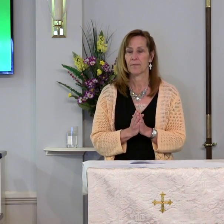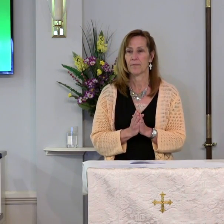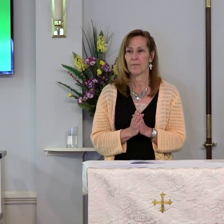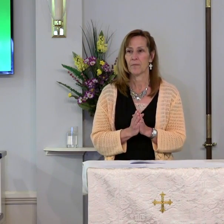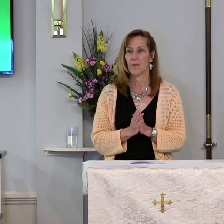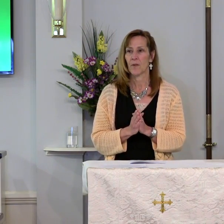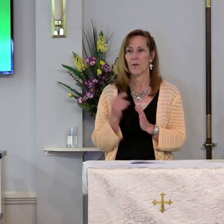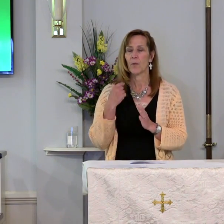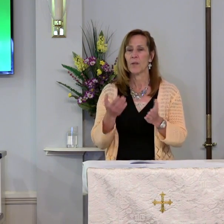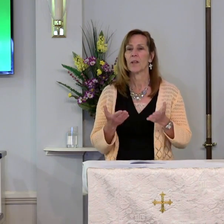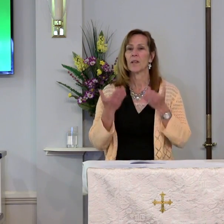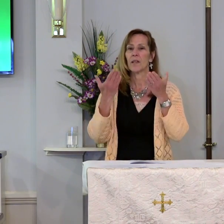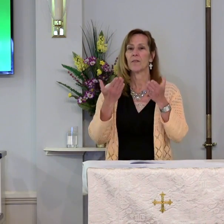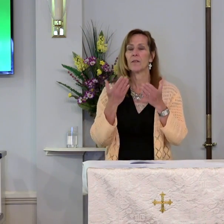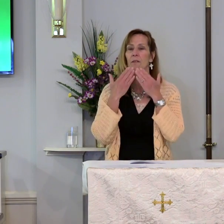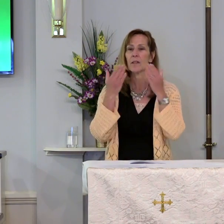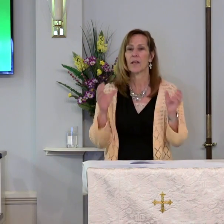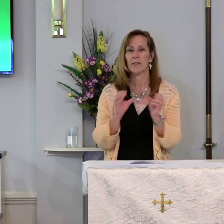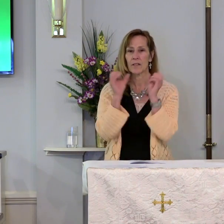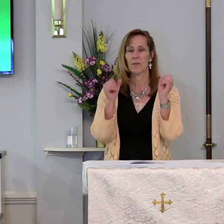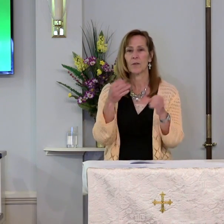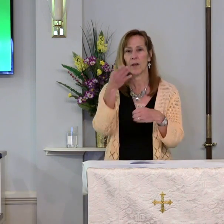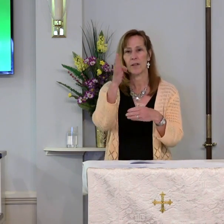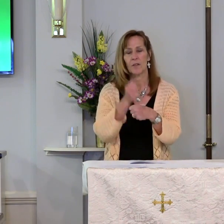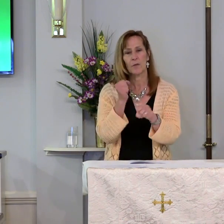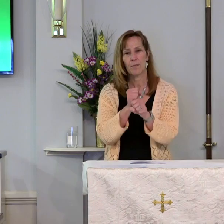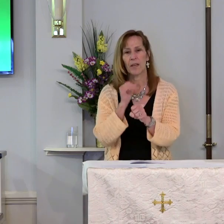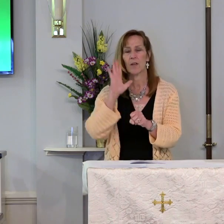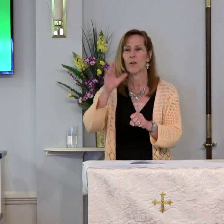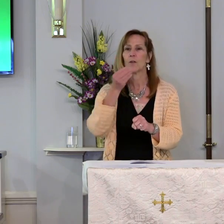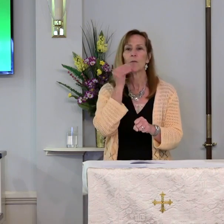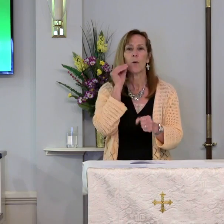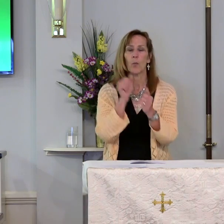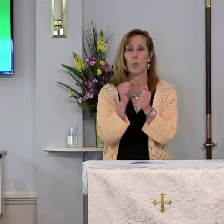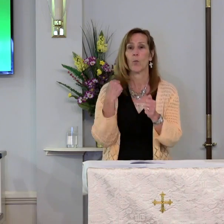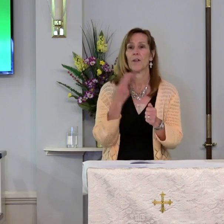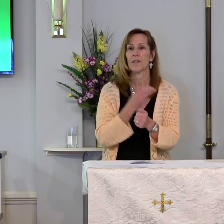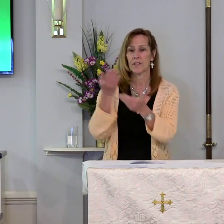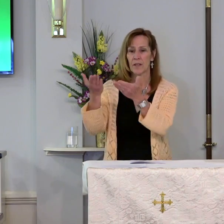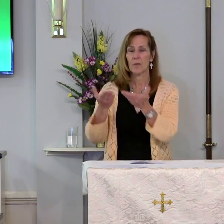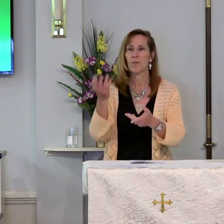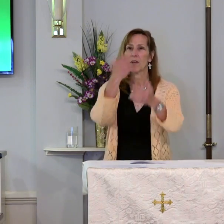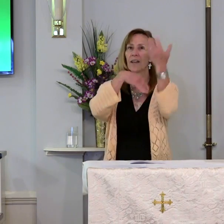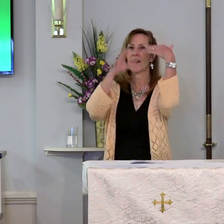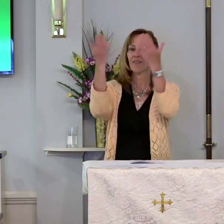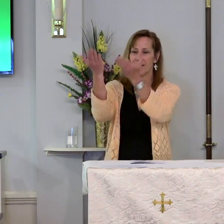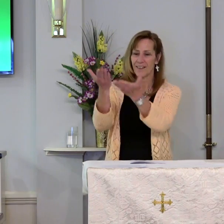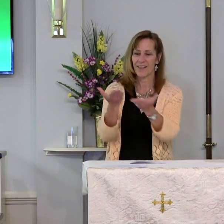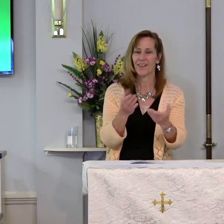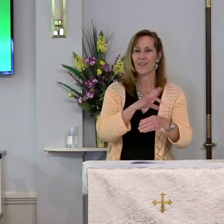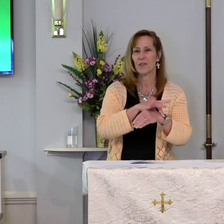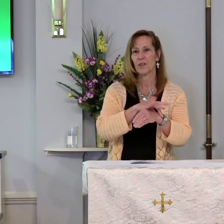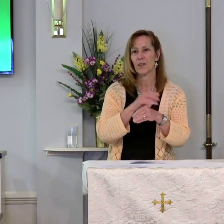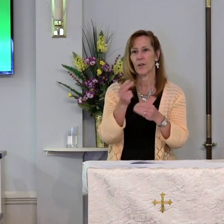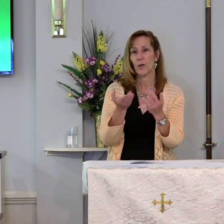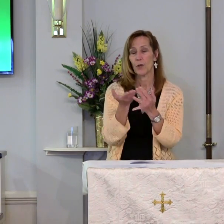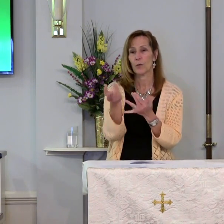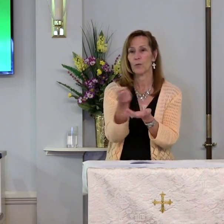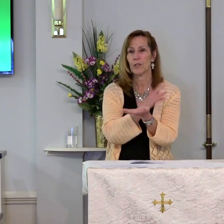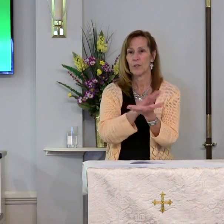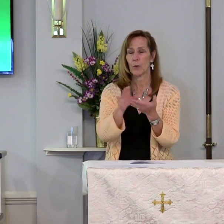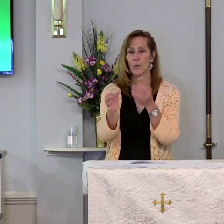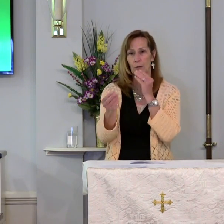We give you thanks, O God, that you make your home with us, bringing heaven to earth in this holy meal.